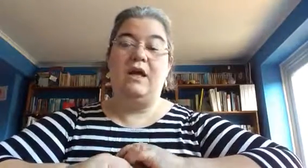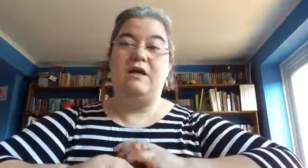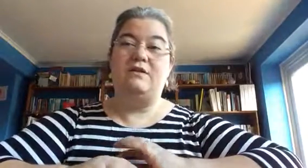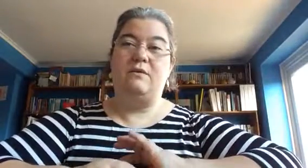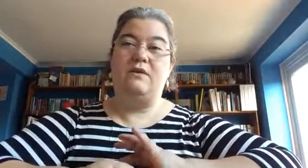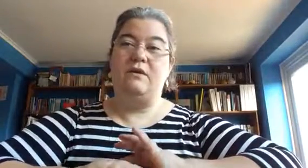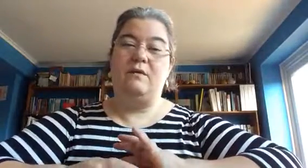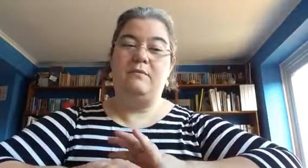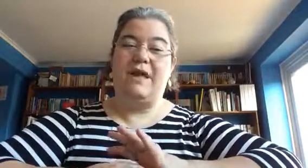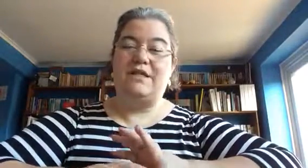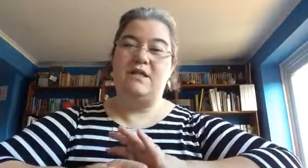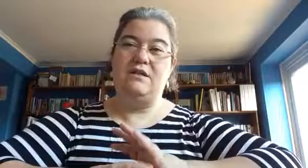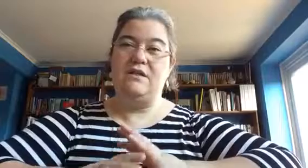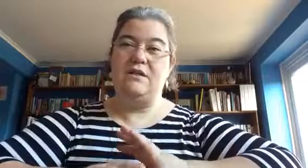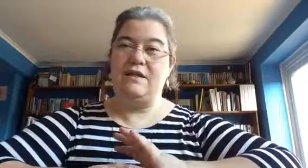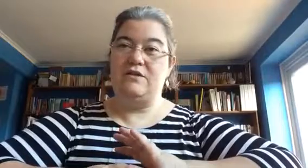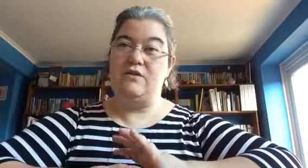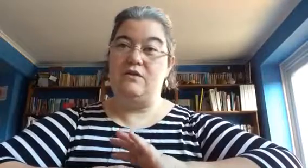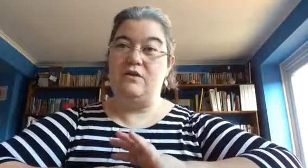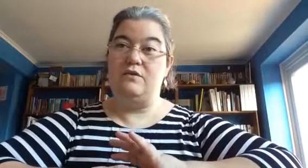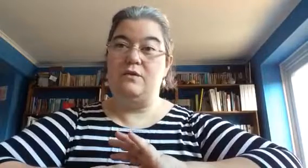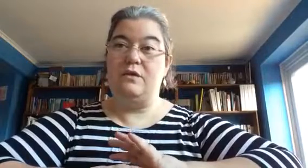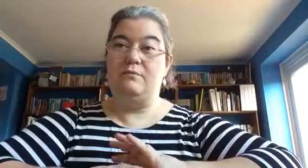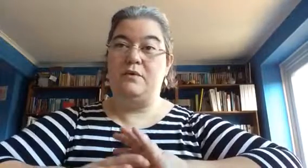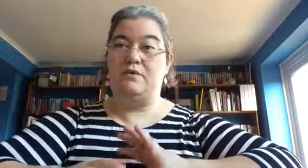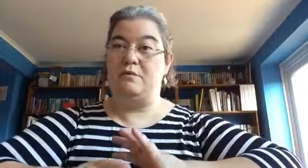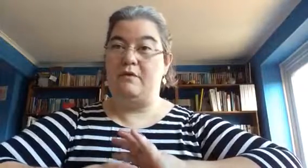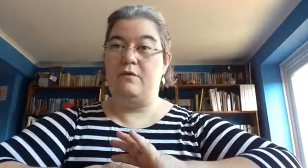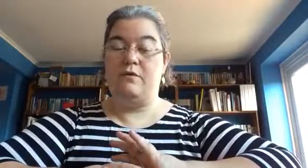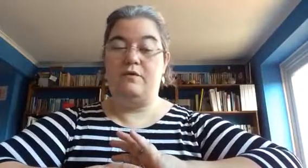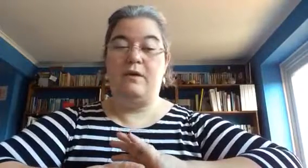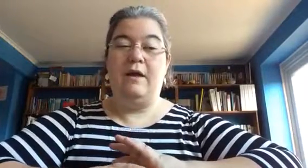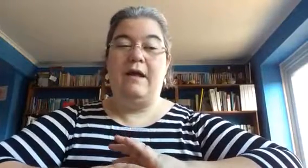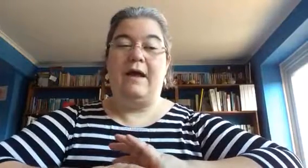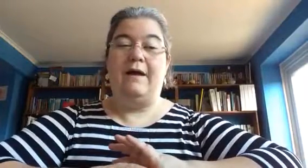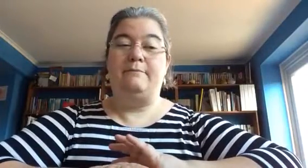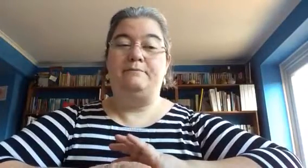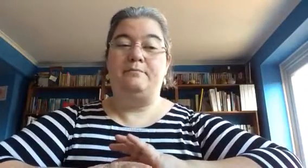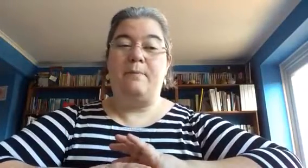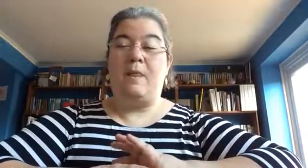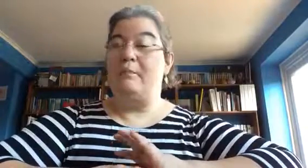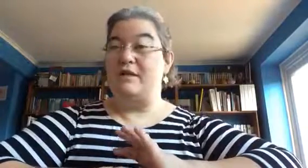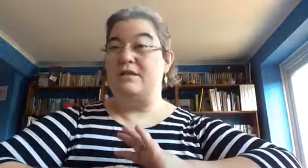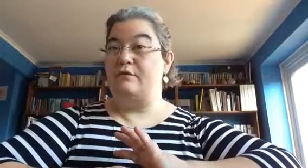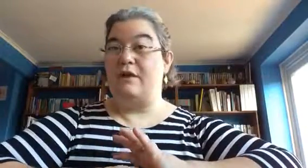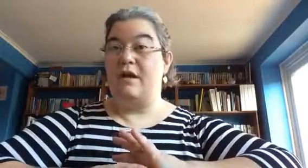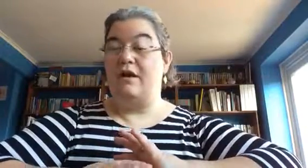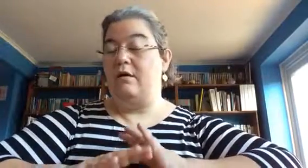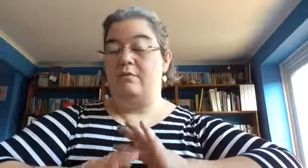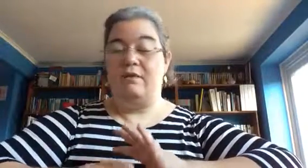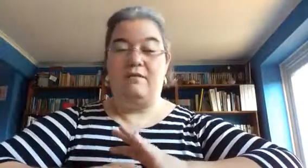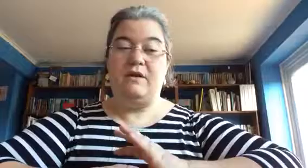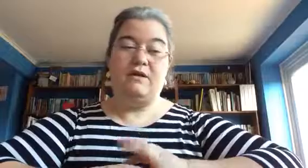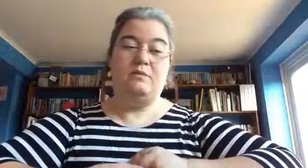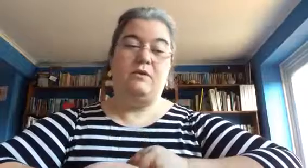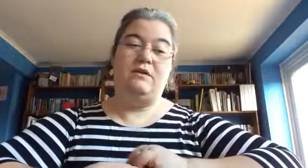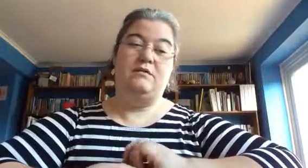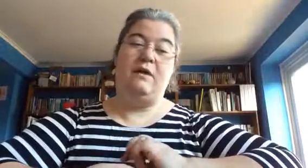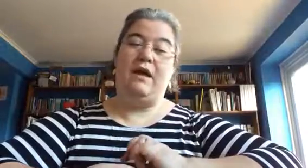And so I'm guessing this is at least the third one, possibly fourth. But it's lovely, I won't give any spoilers away,